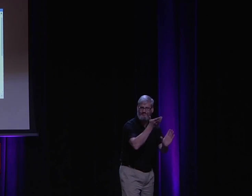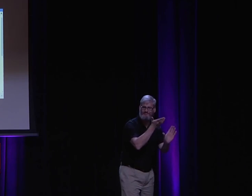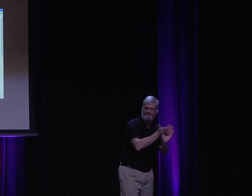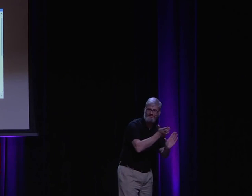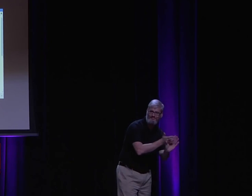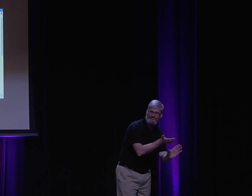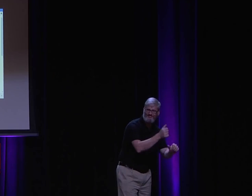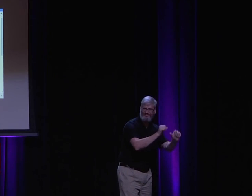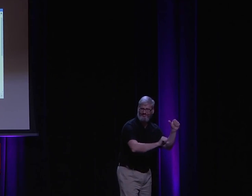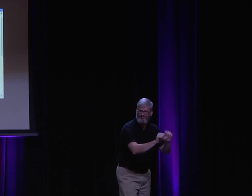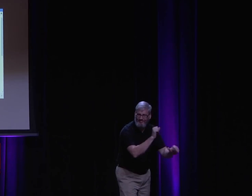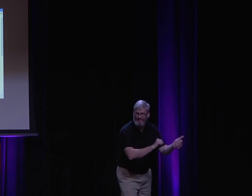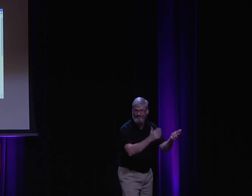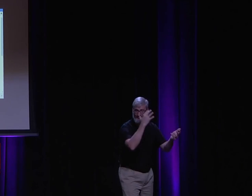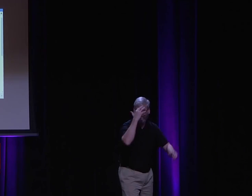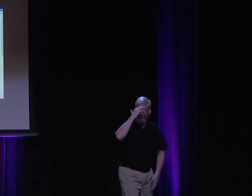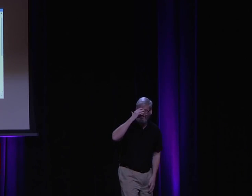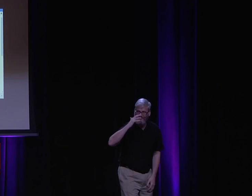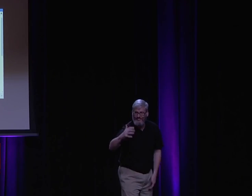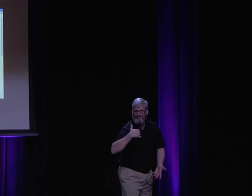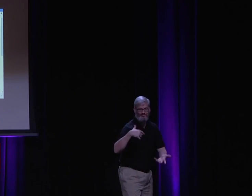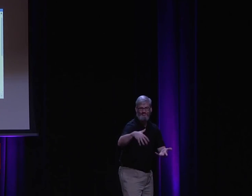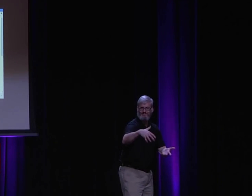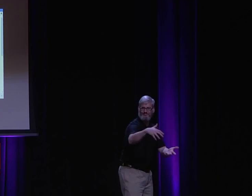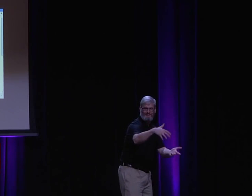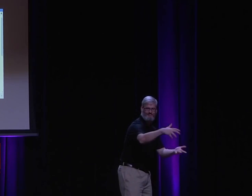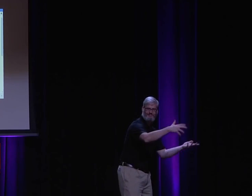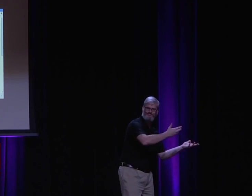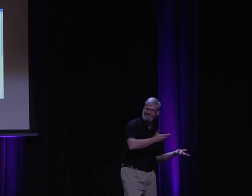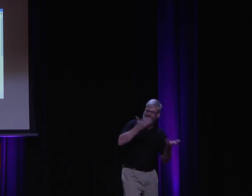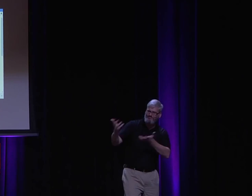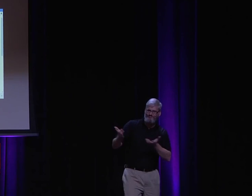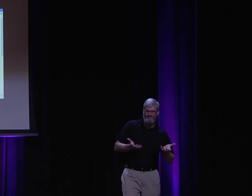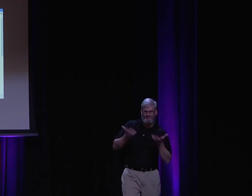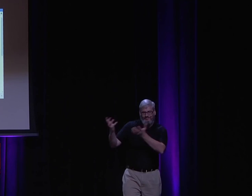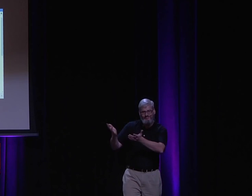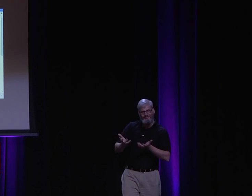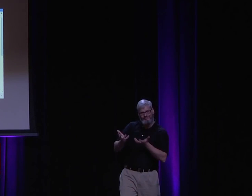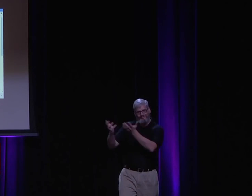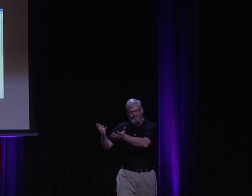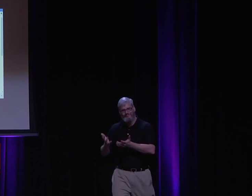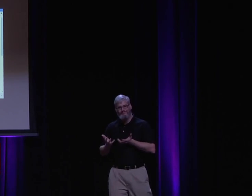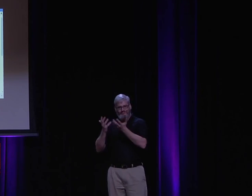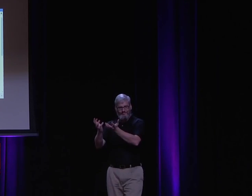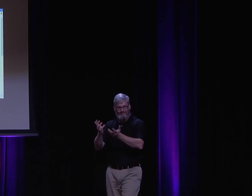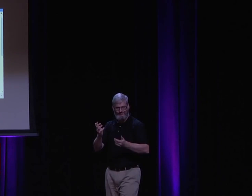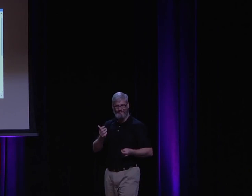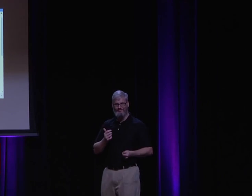use scripture, history, science, philosophy. I pull from all of these schools of thought and bring